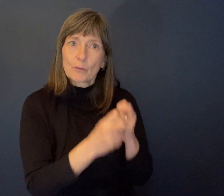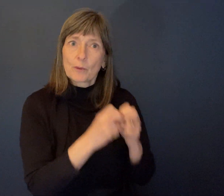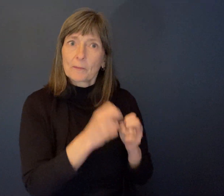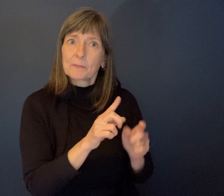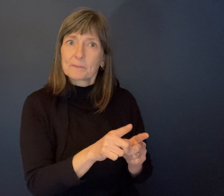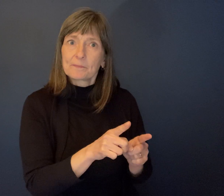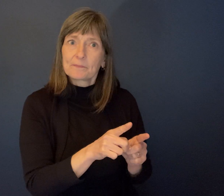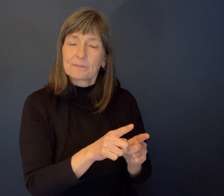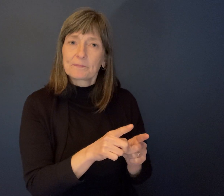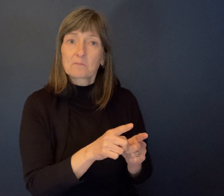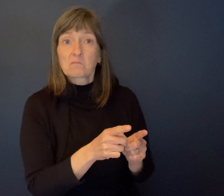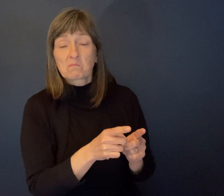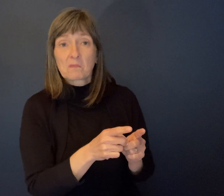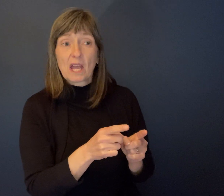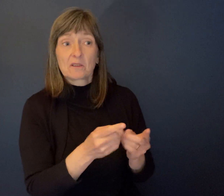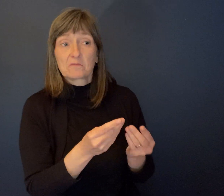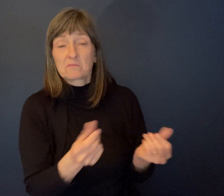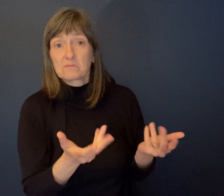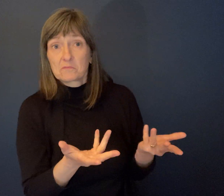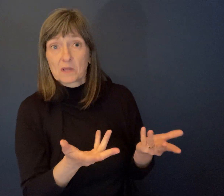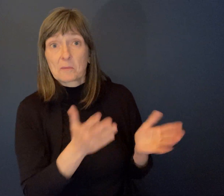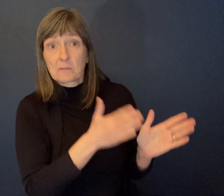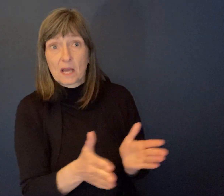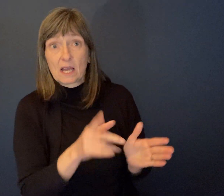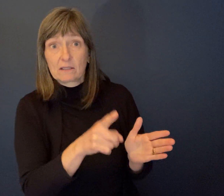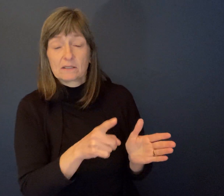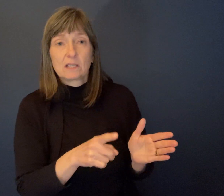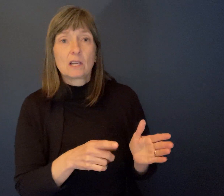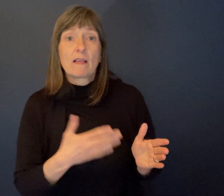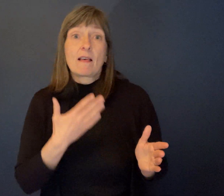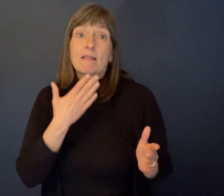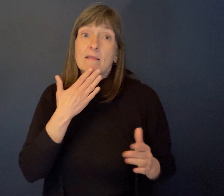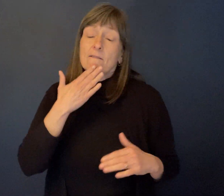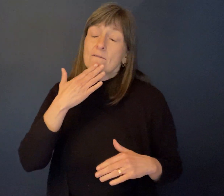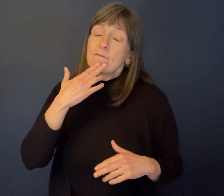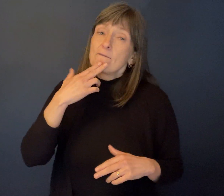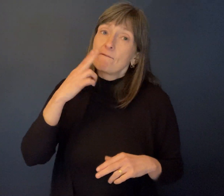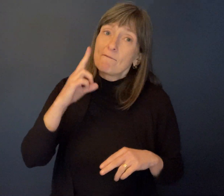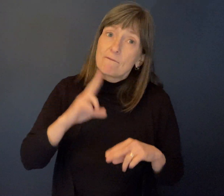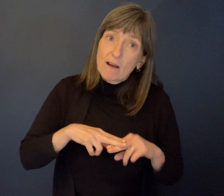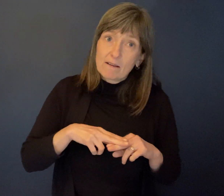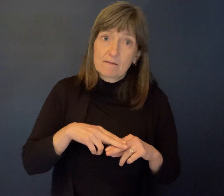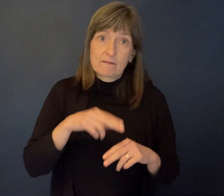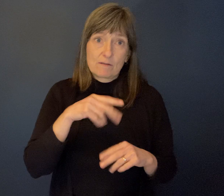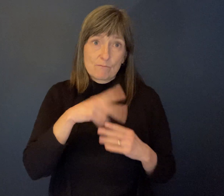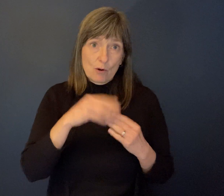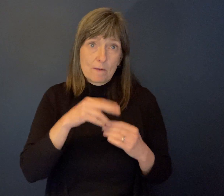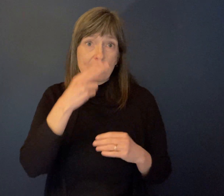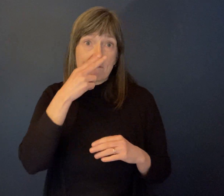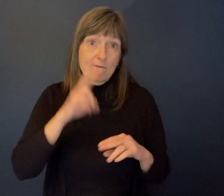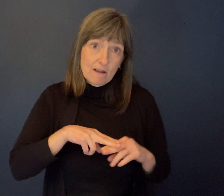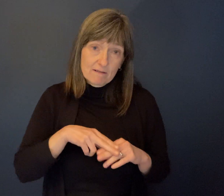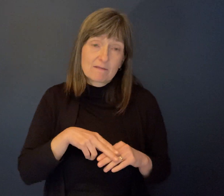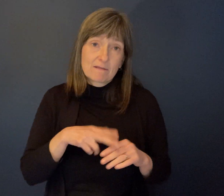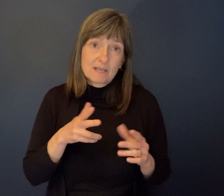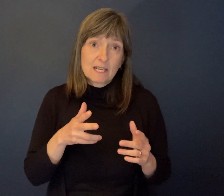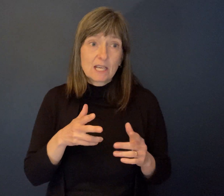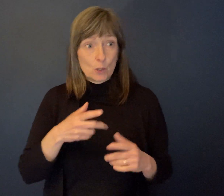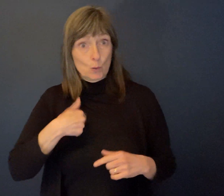to hopefully put some resolution to them. It was a really fun program to work in because we could see the impacts within our